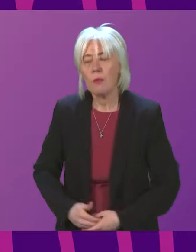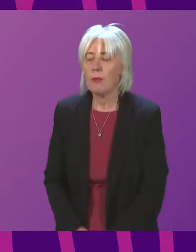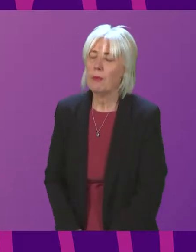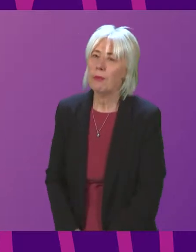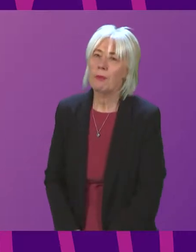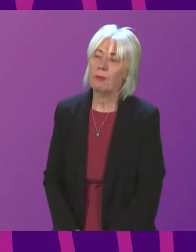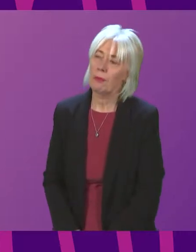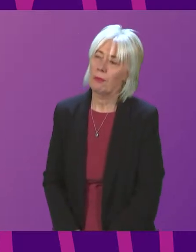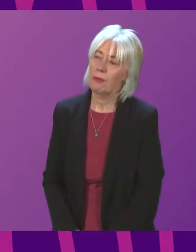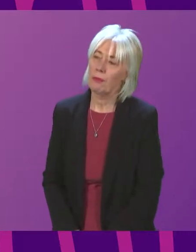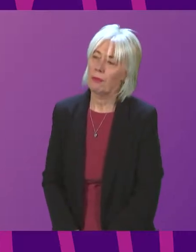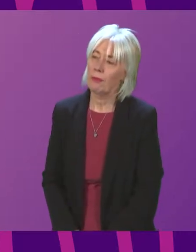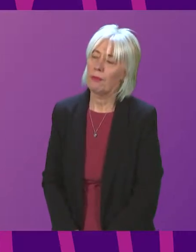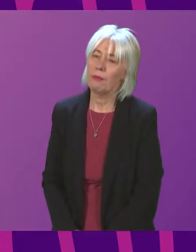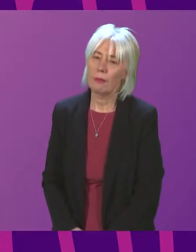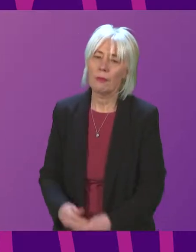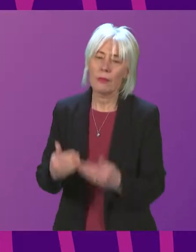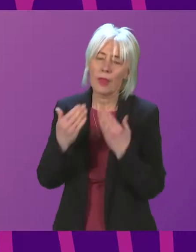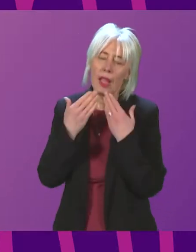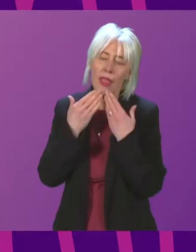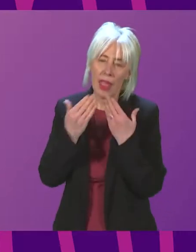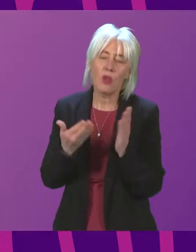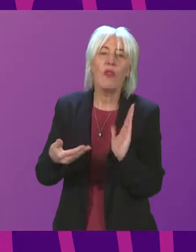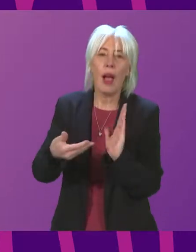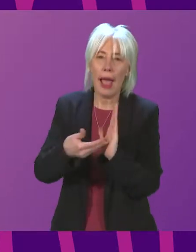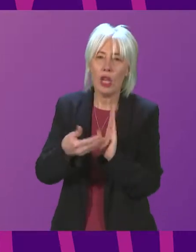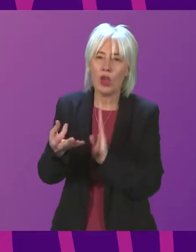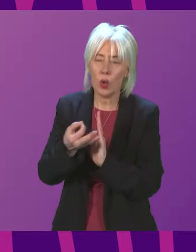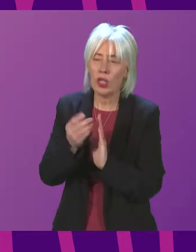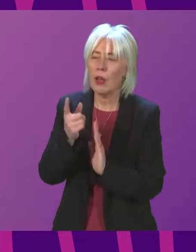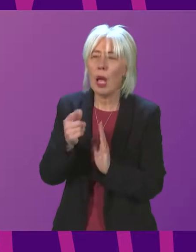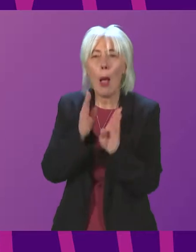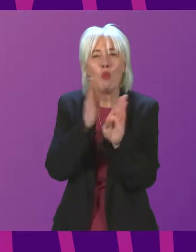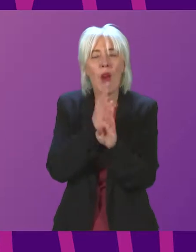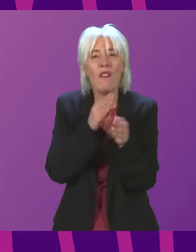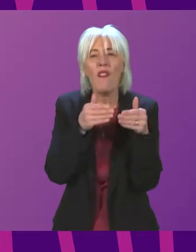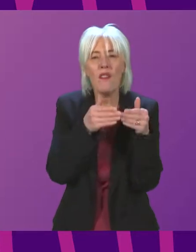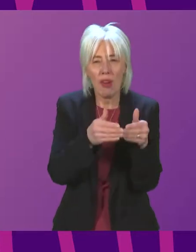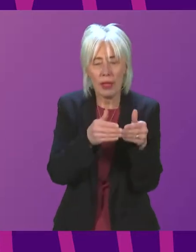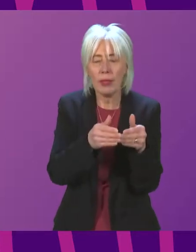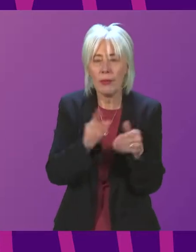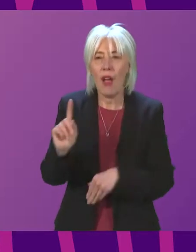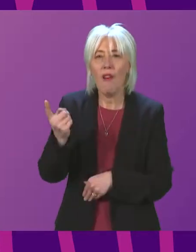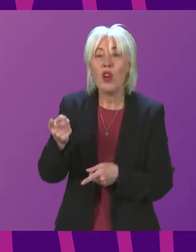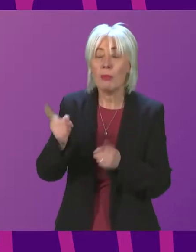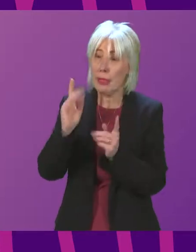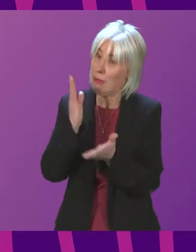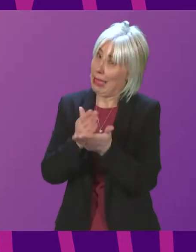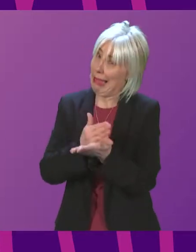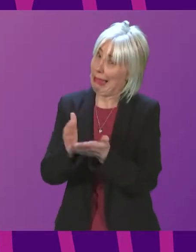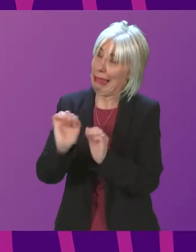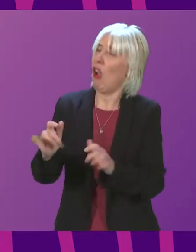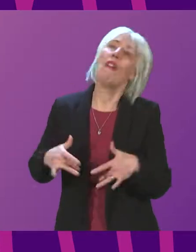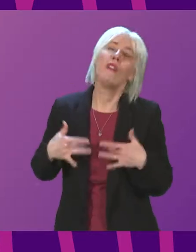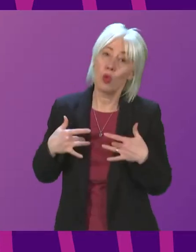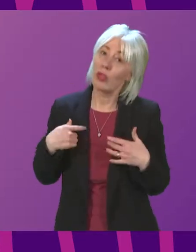I thank Crota Grant for a supplementary question. I have to say, on the issue of privatisation, the First Minister has made her view on this very clear and one